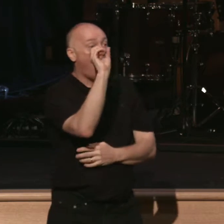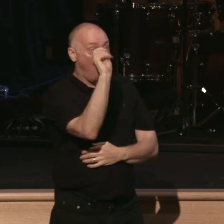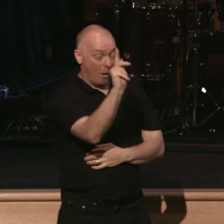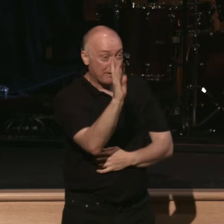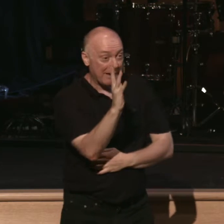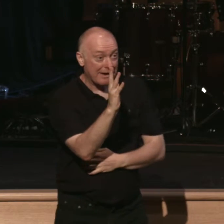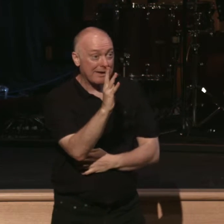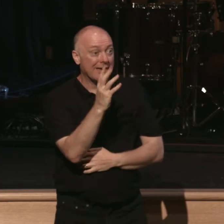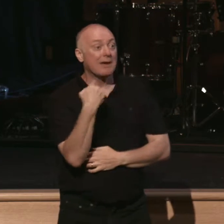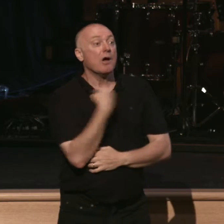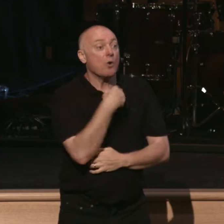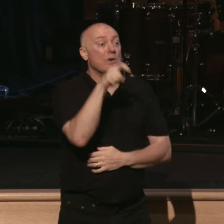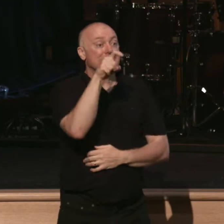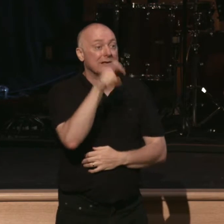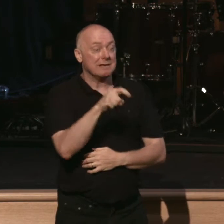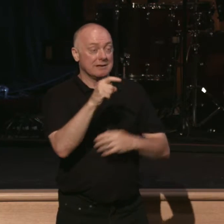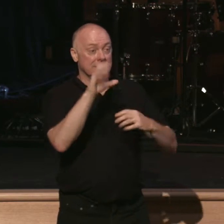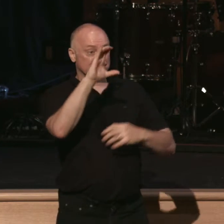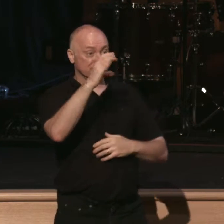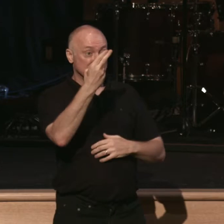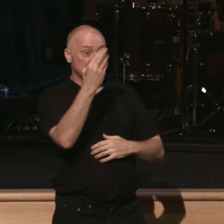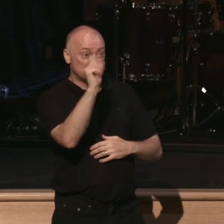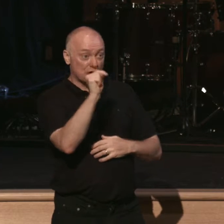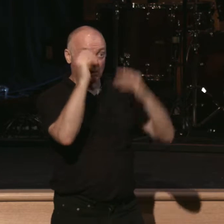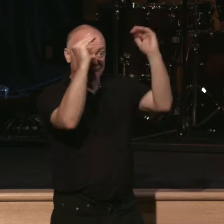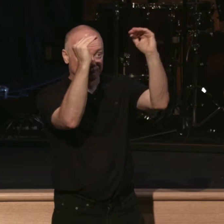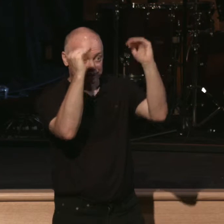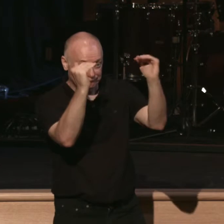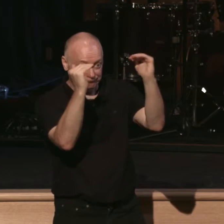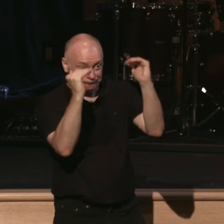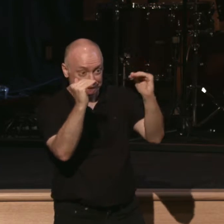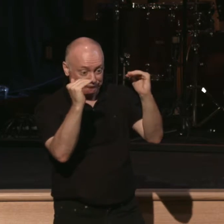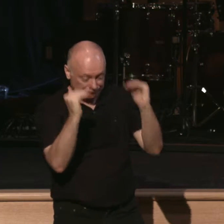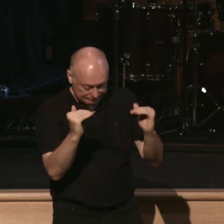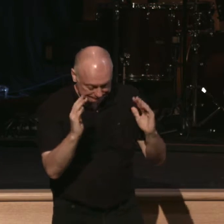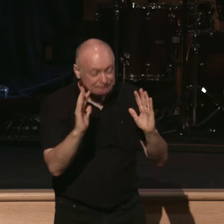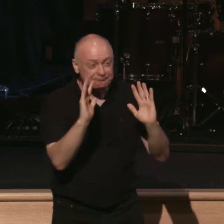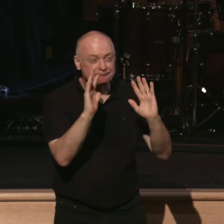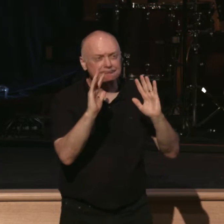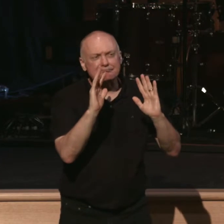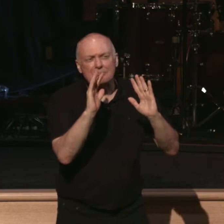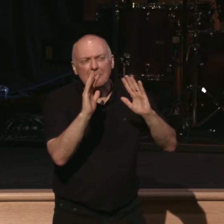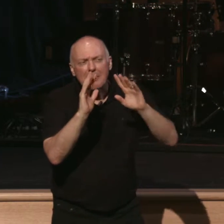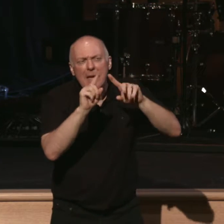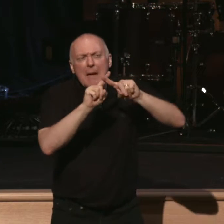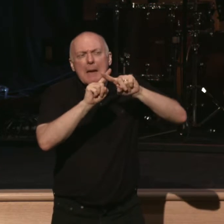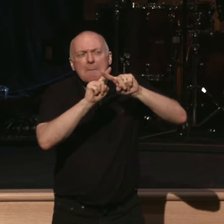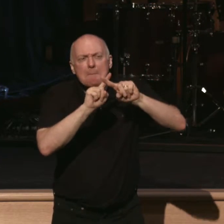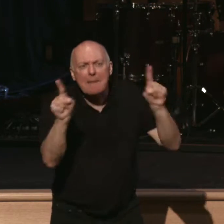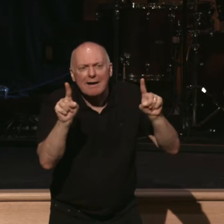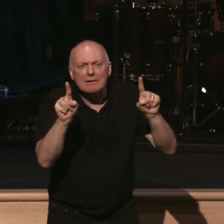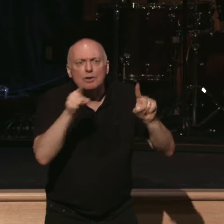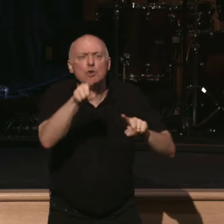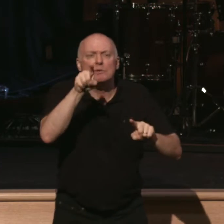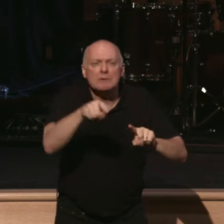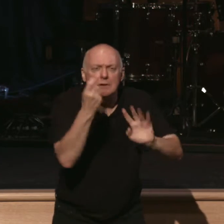to work our way down this chart. But working our way down this chart is insight. It helps me to